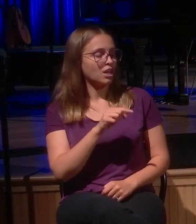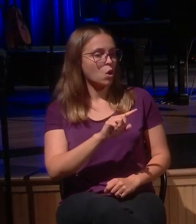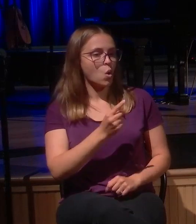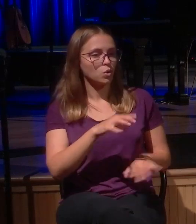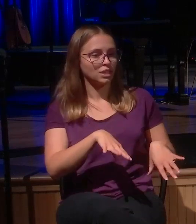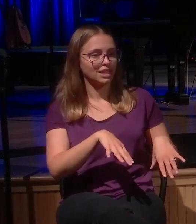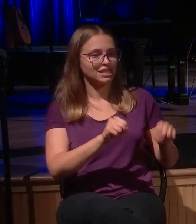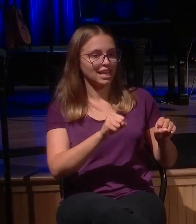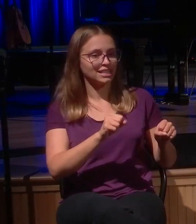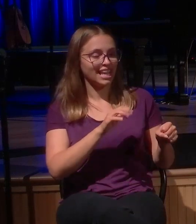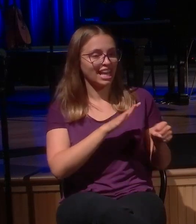need God.